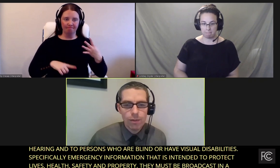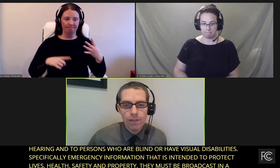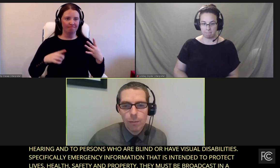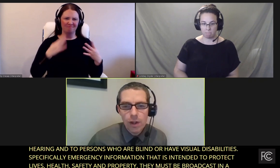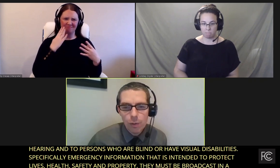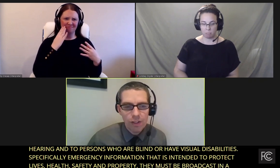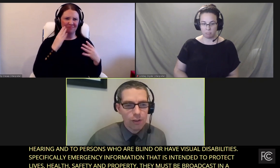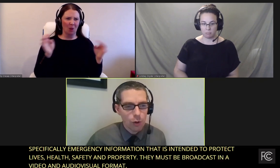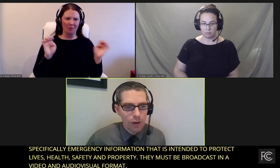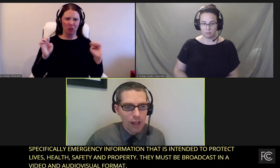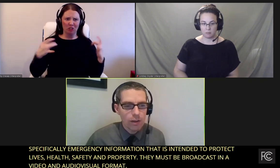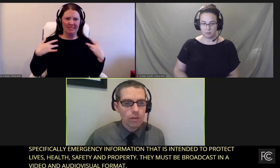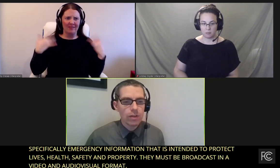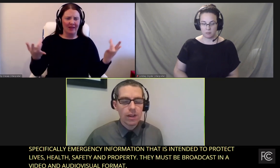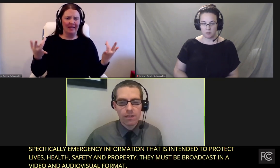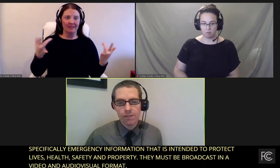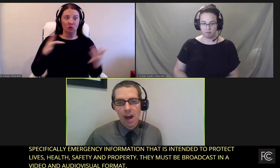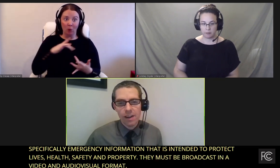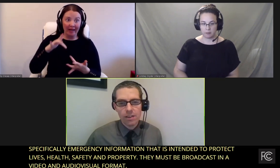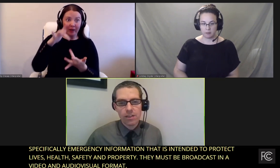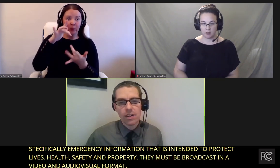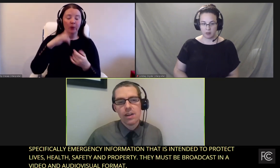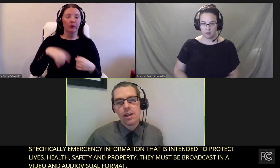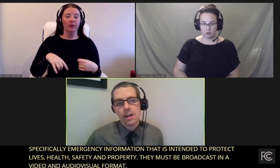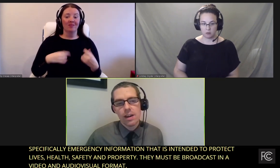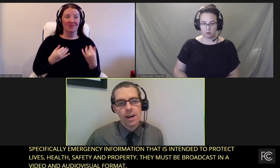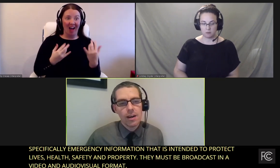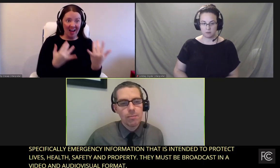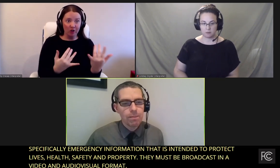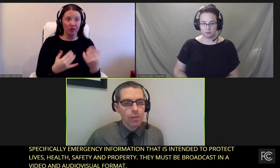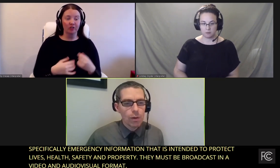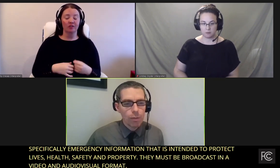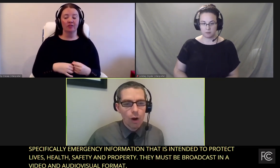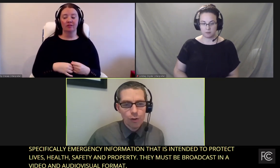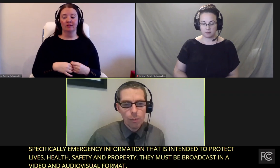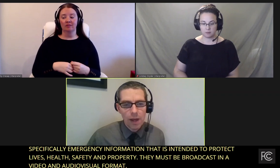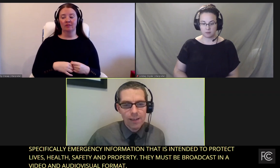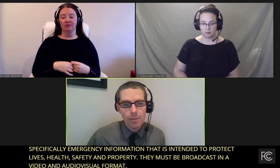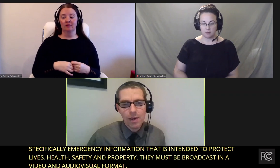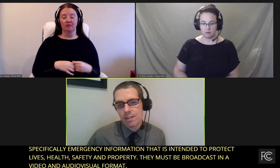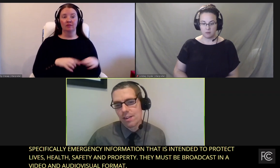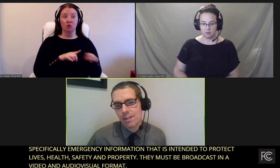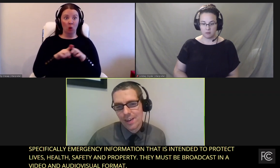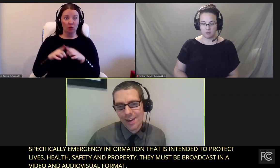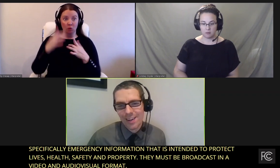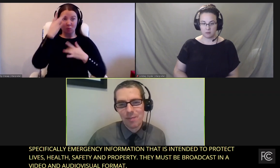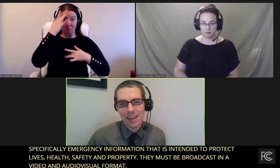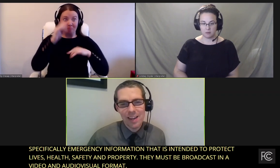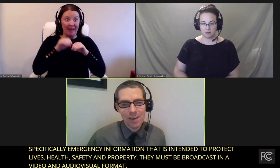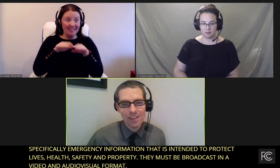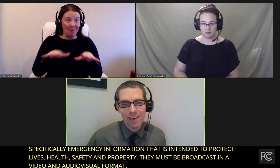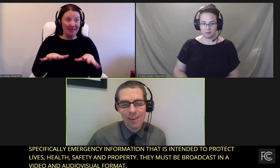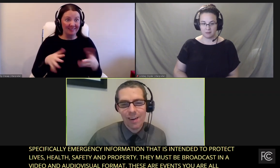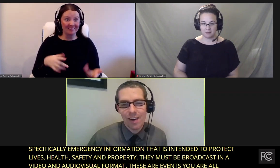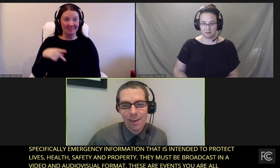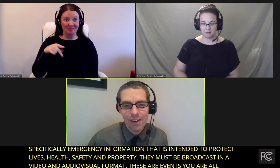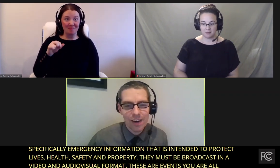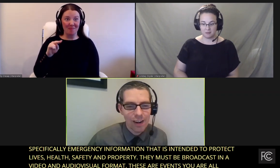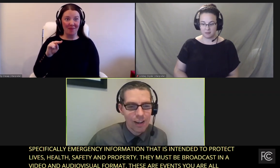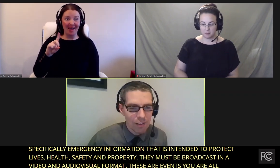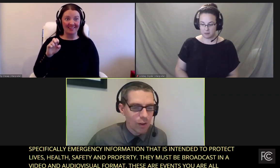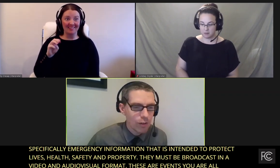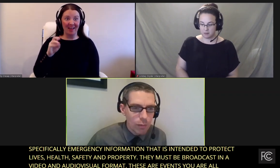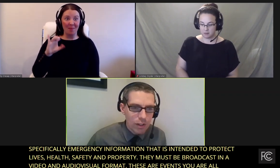are all probably familiar with, like tornadoes and fires, but also pandemics. Pandemics are,